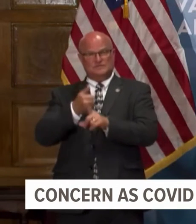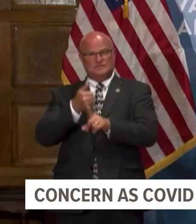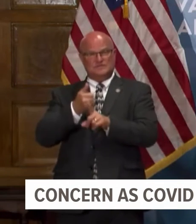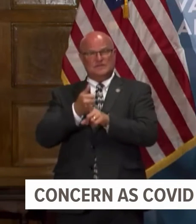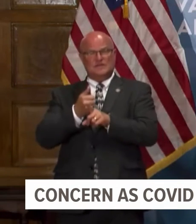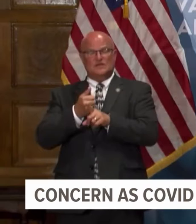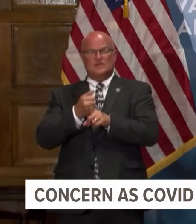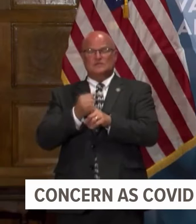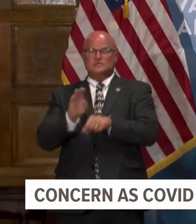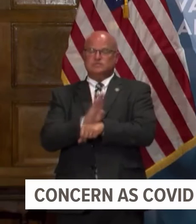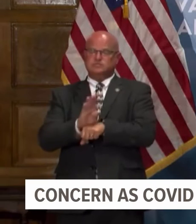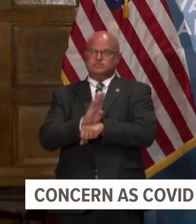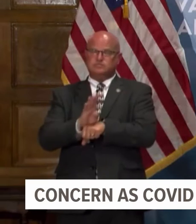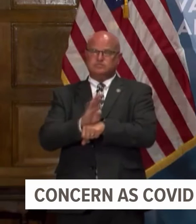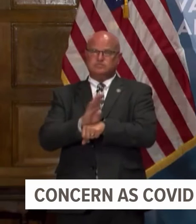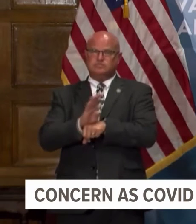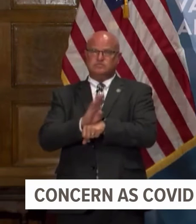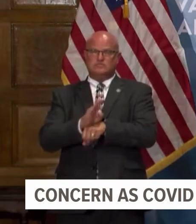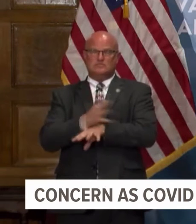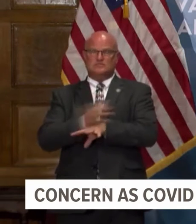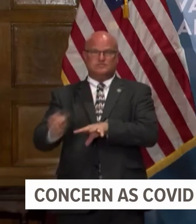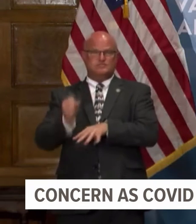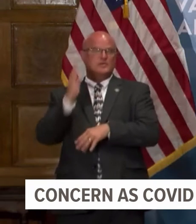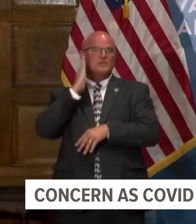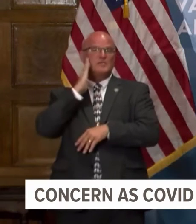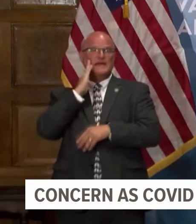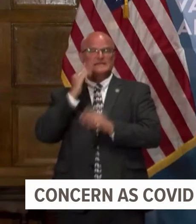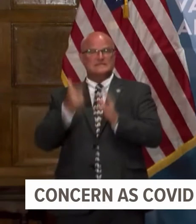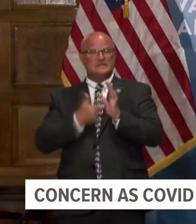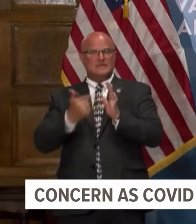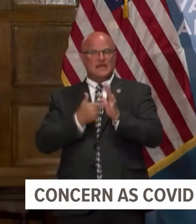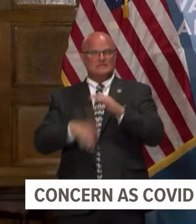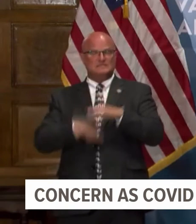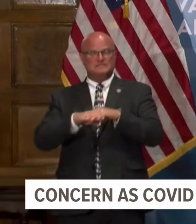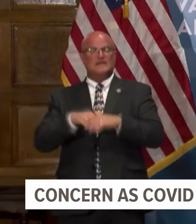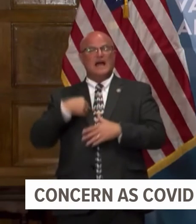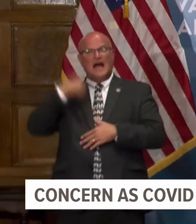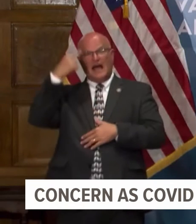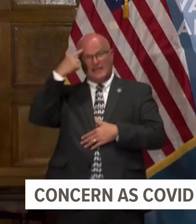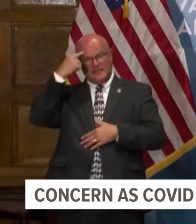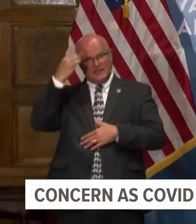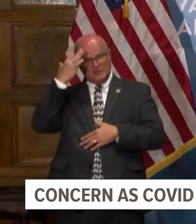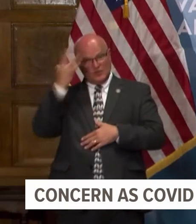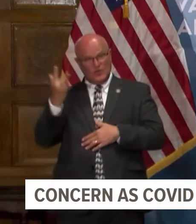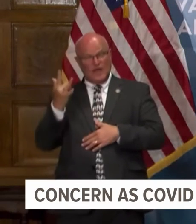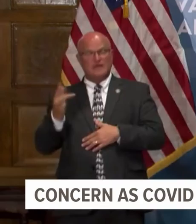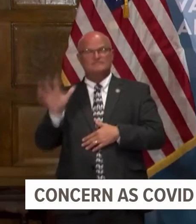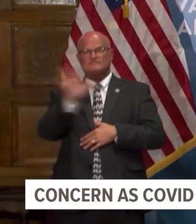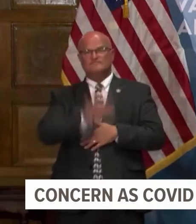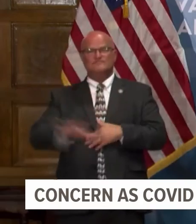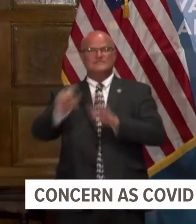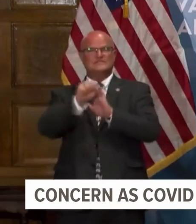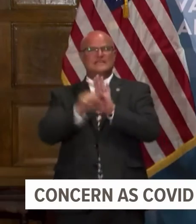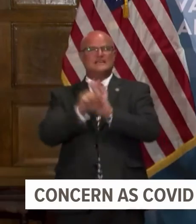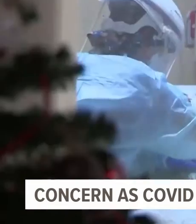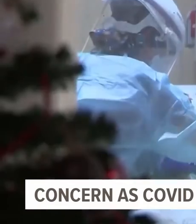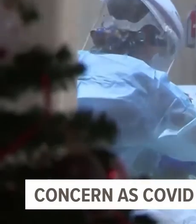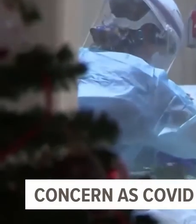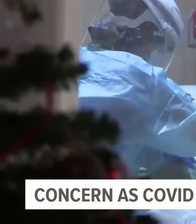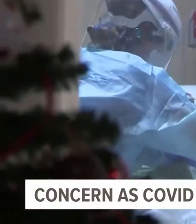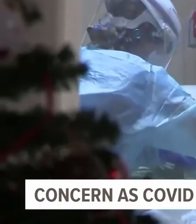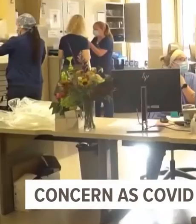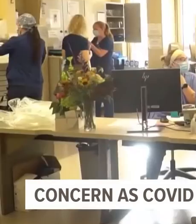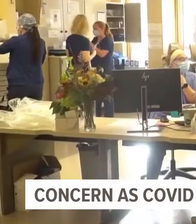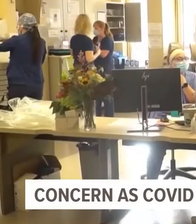extremely busy and even out of beds on certain days. And I think that's been the case throughout the central Arkansas community.